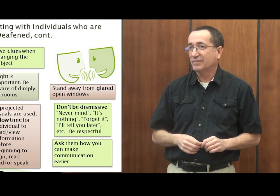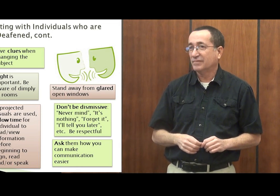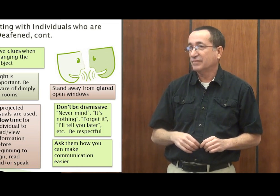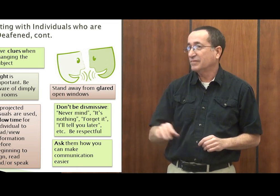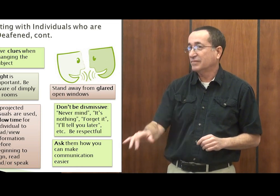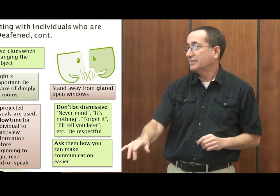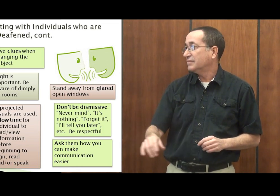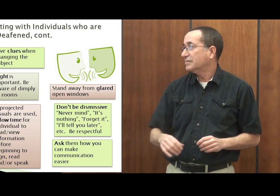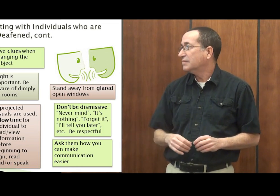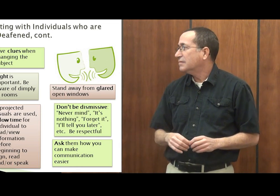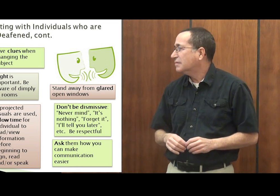I get it.